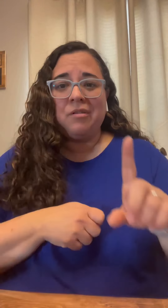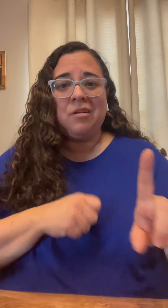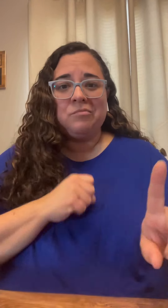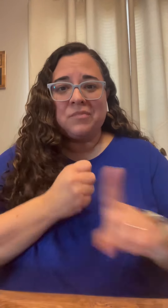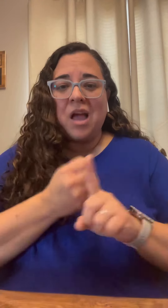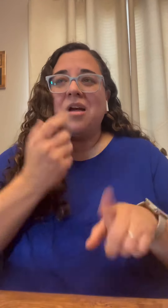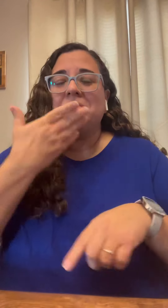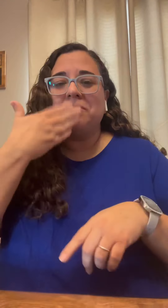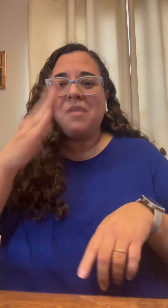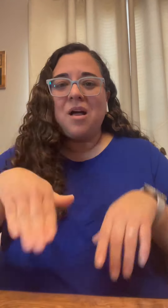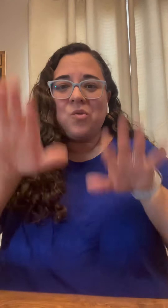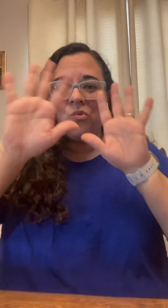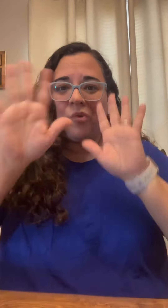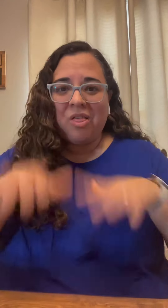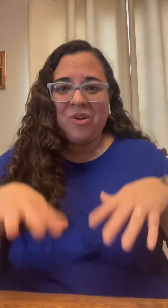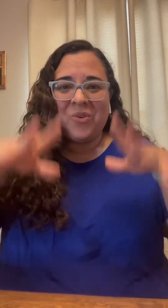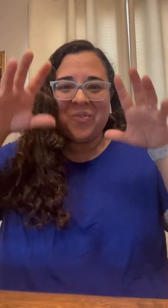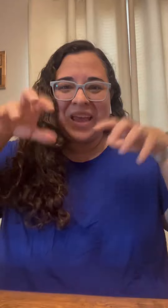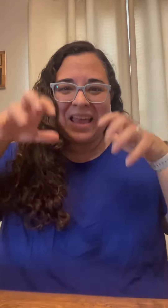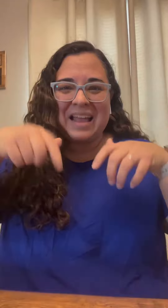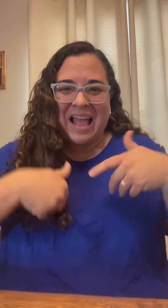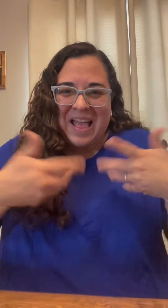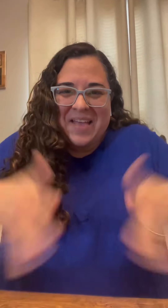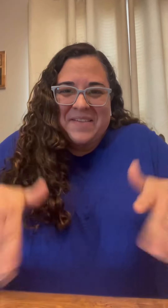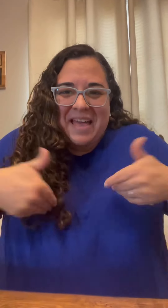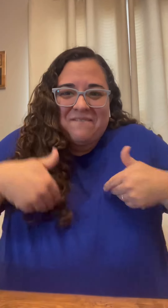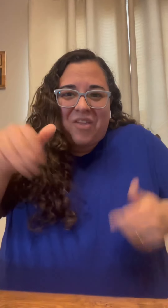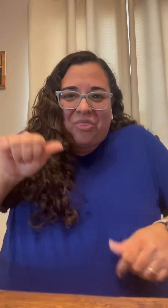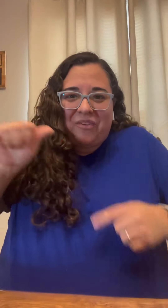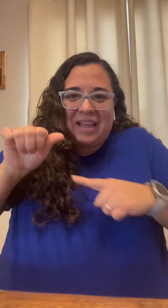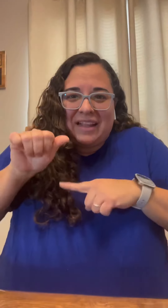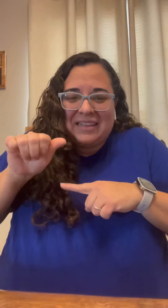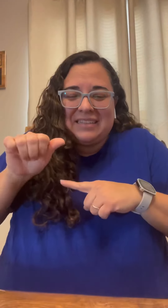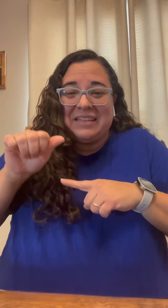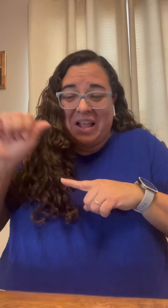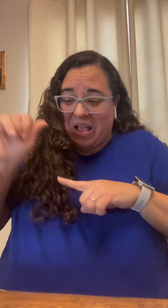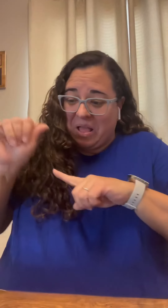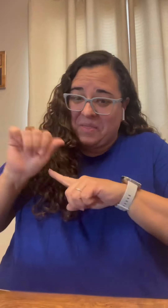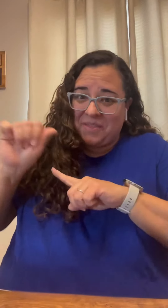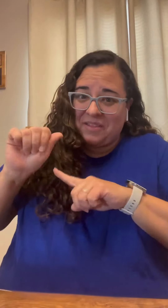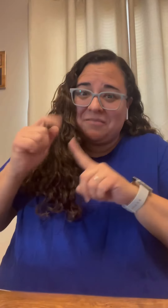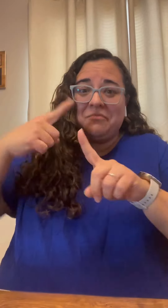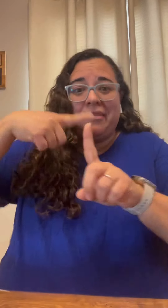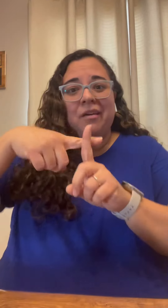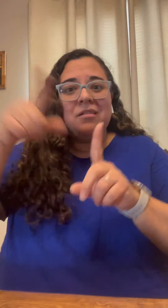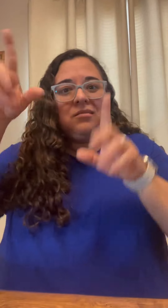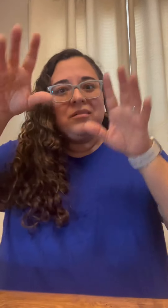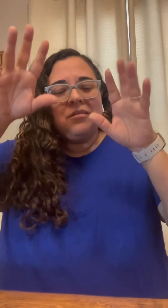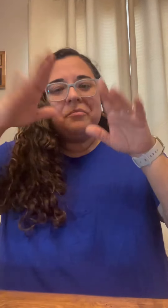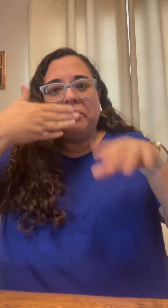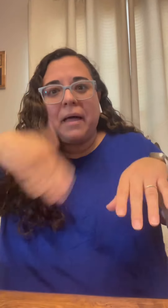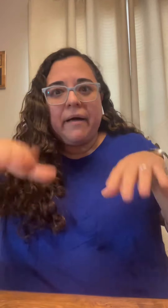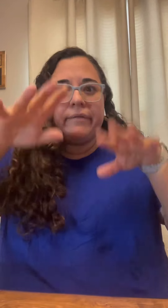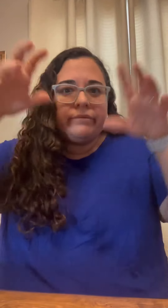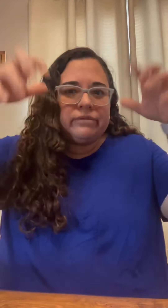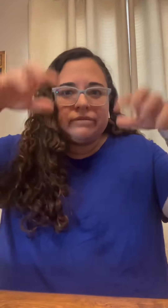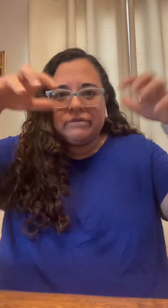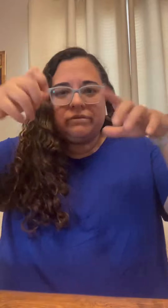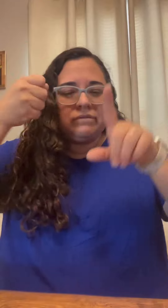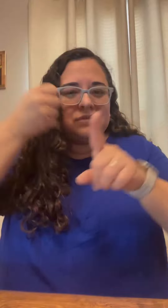great no problem and then we had bad weather it was like rainy and i already have arthritis so the arthritis and